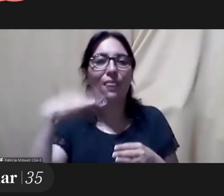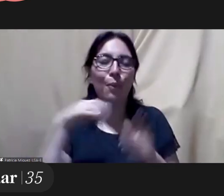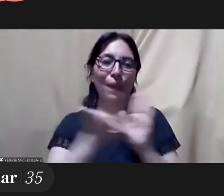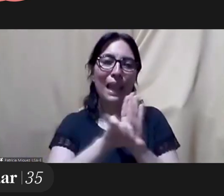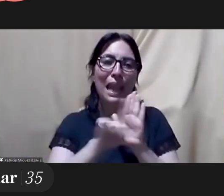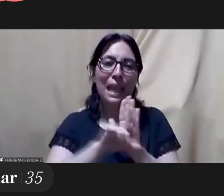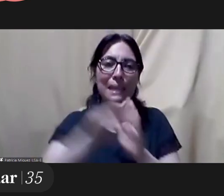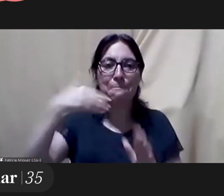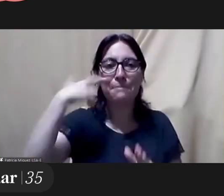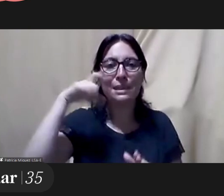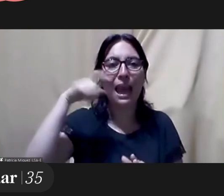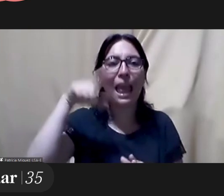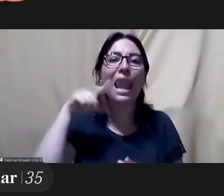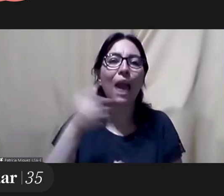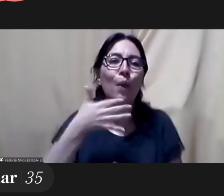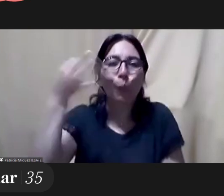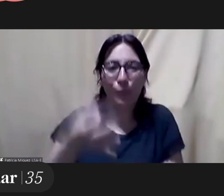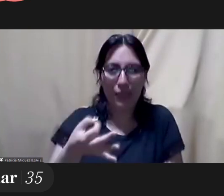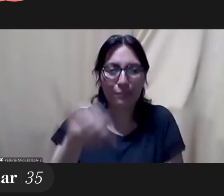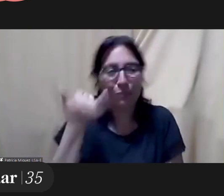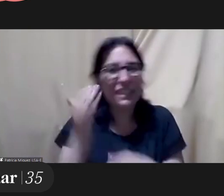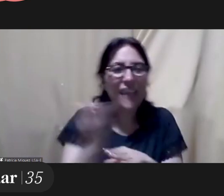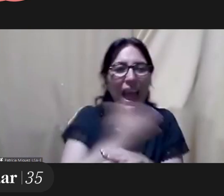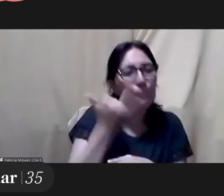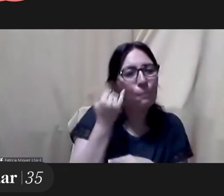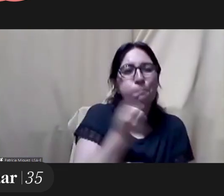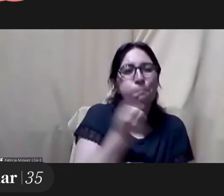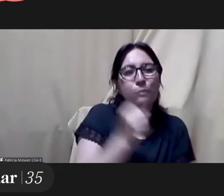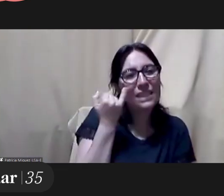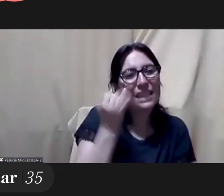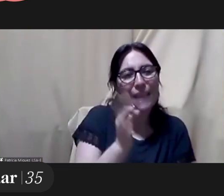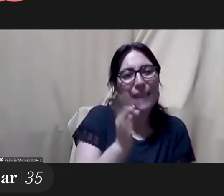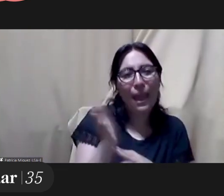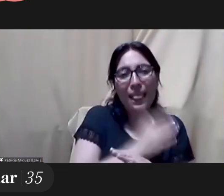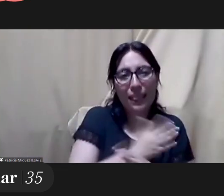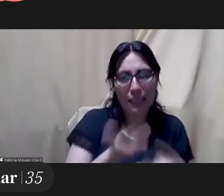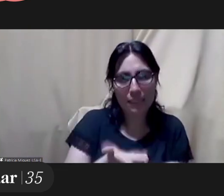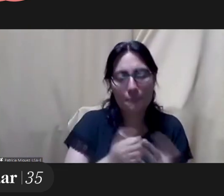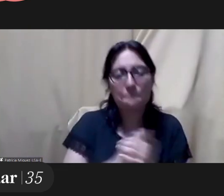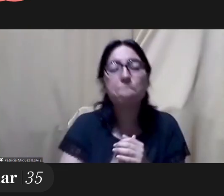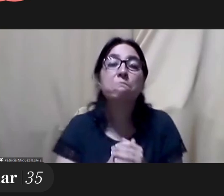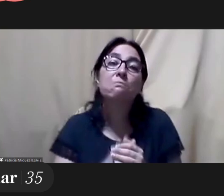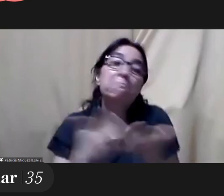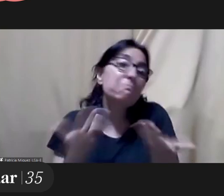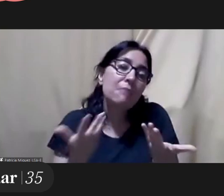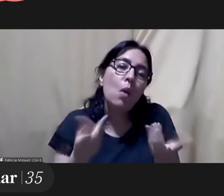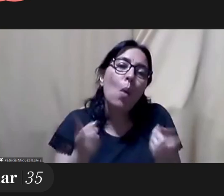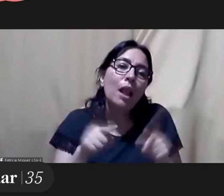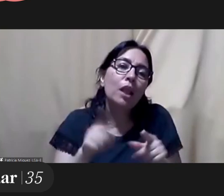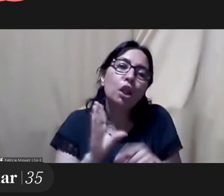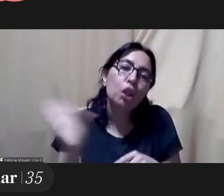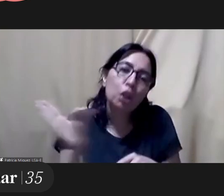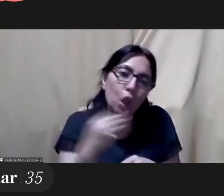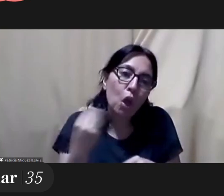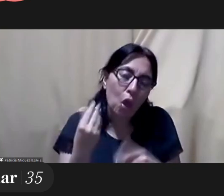then doing this training like the micaela law when they are already working in the state but we believe